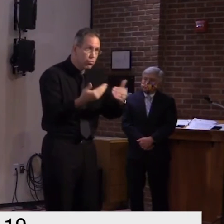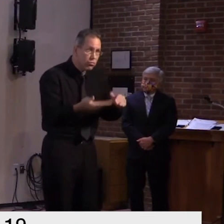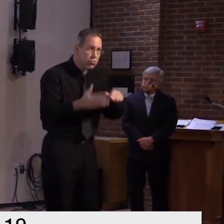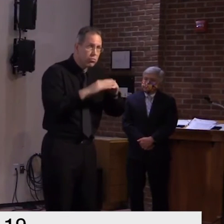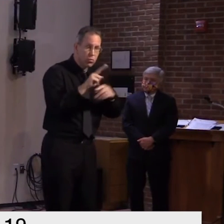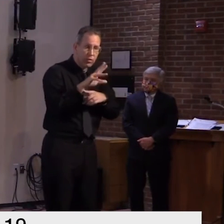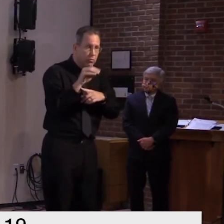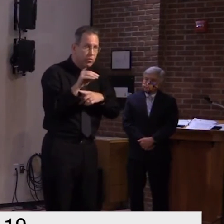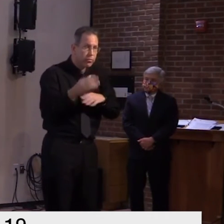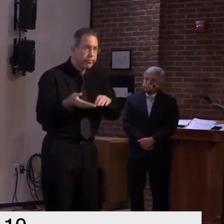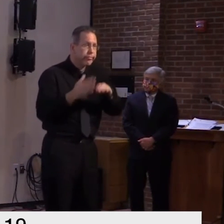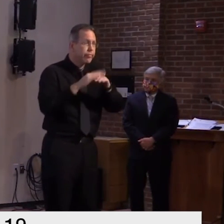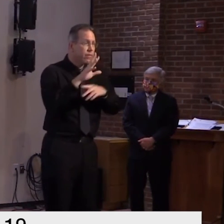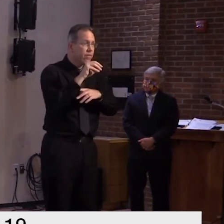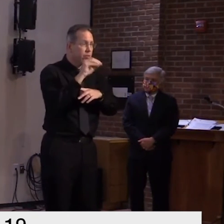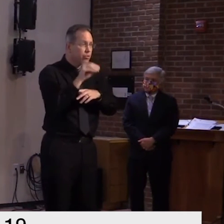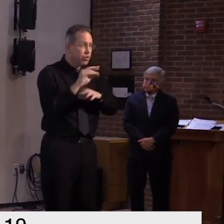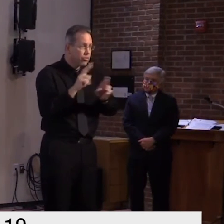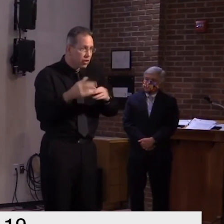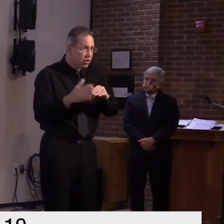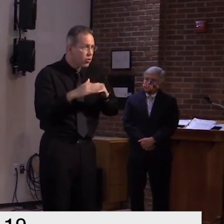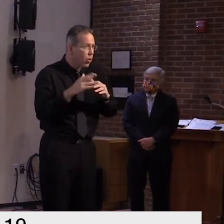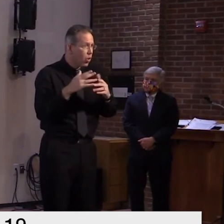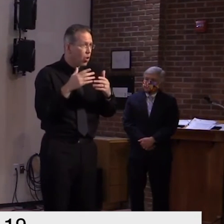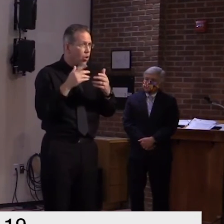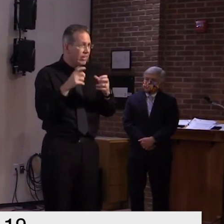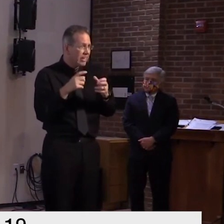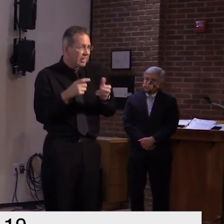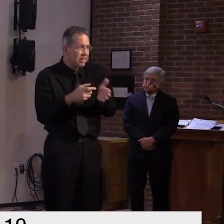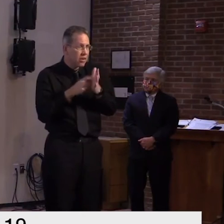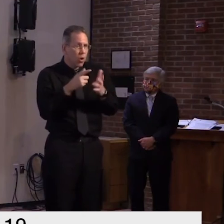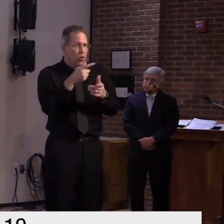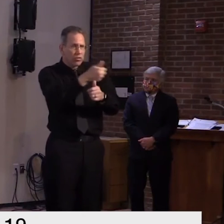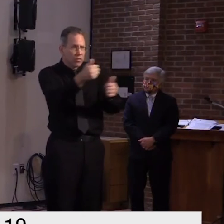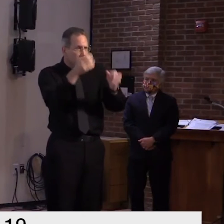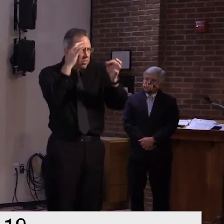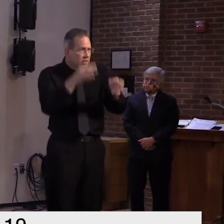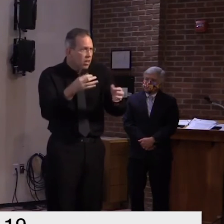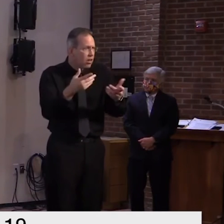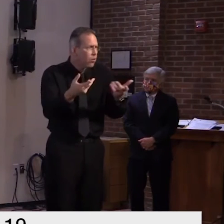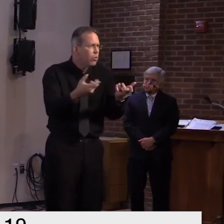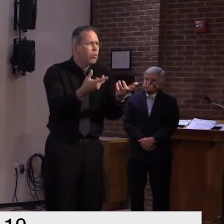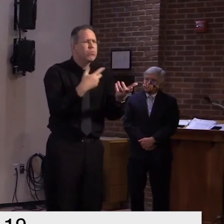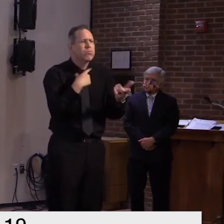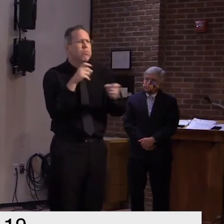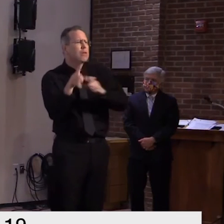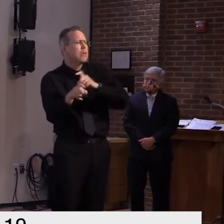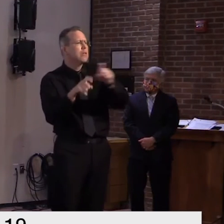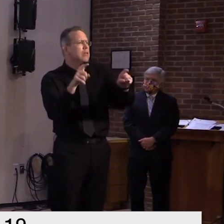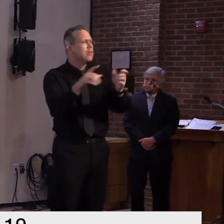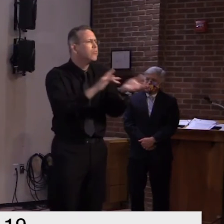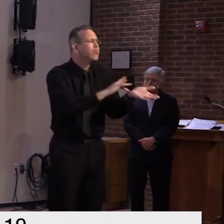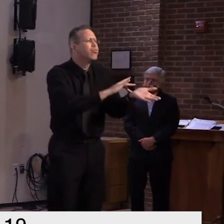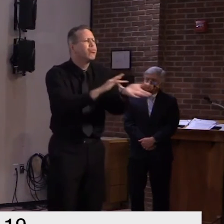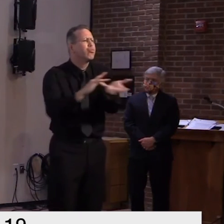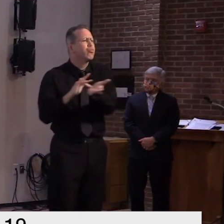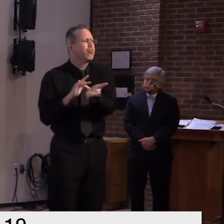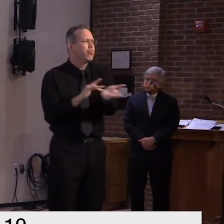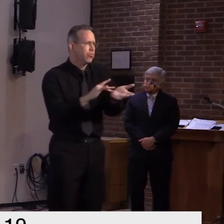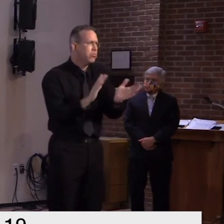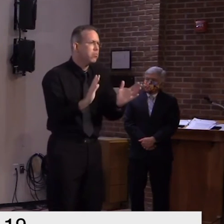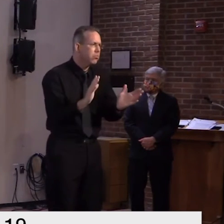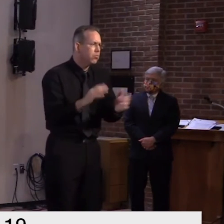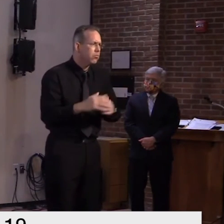pull their members so i think they did it early uh i'd like to have it done uh you know in real time as we move closer